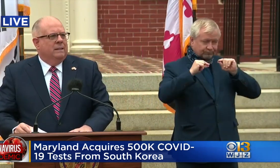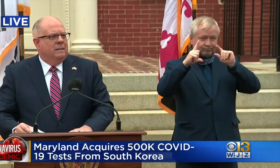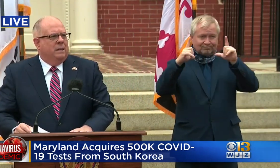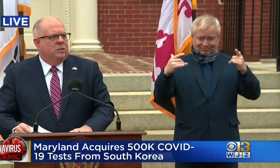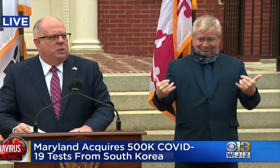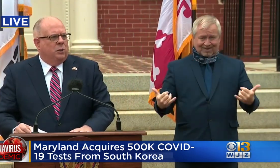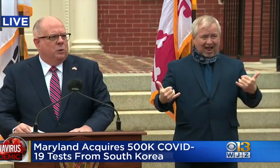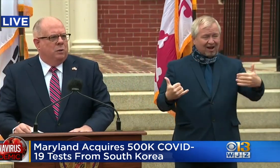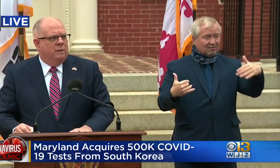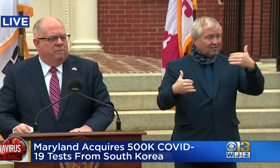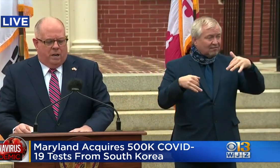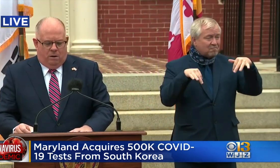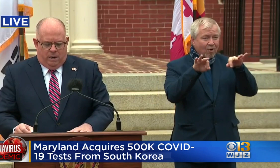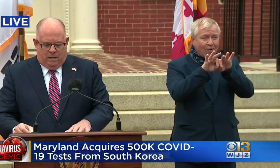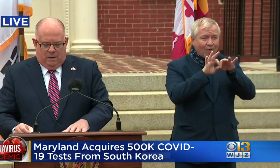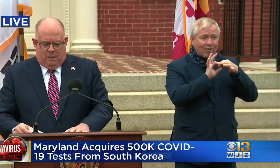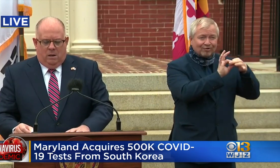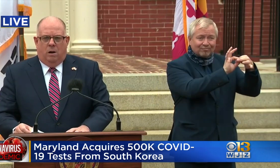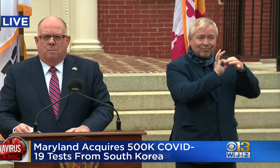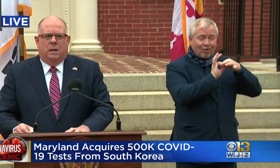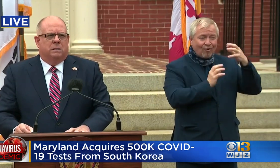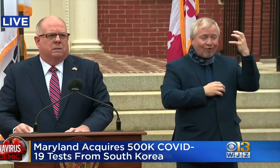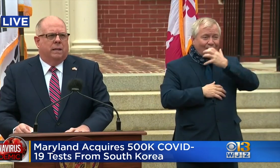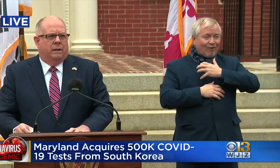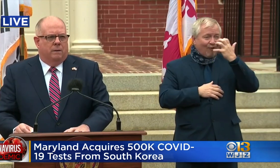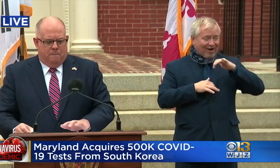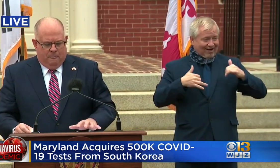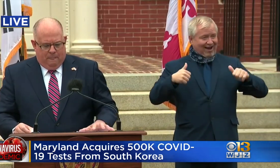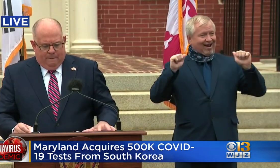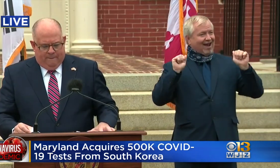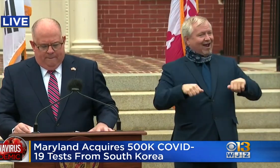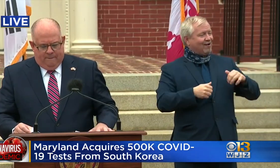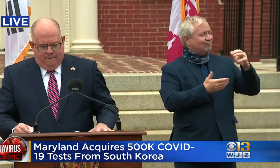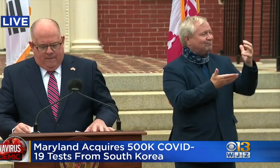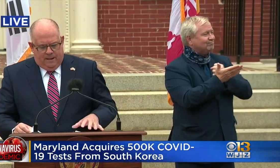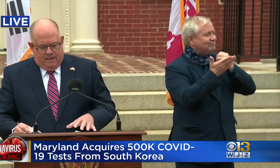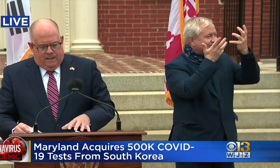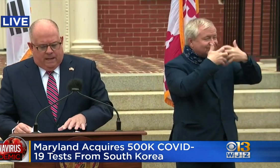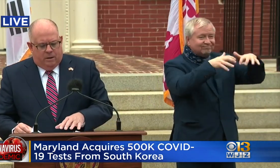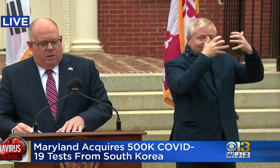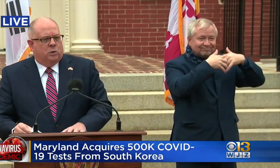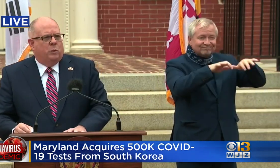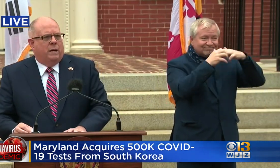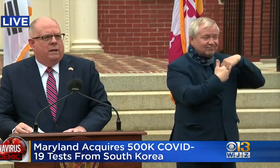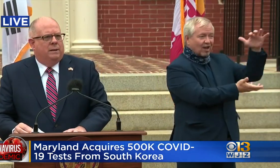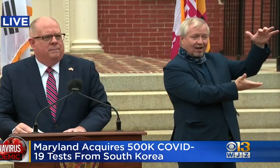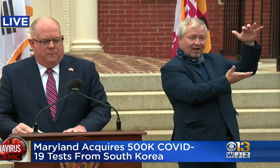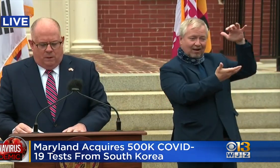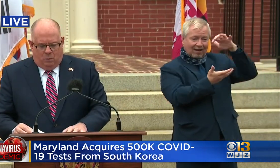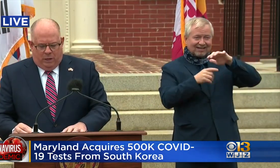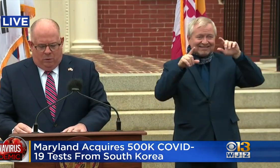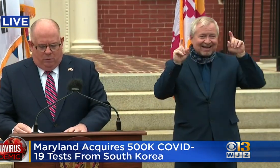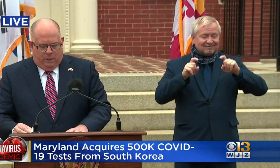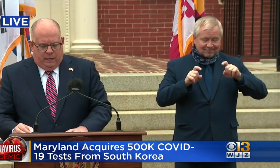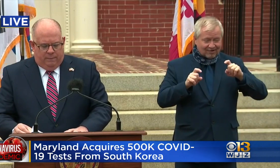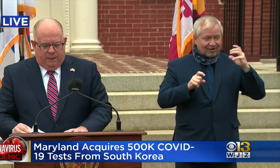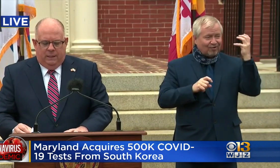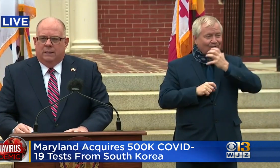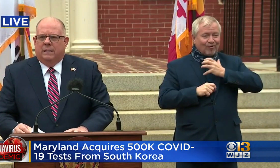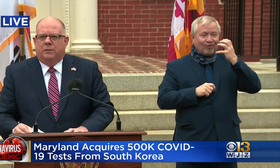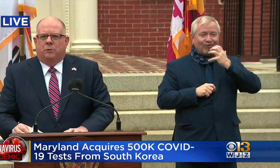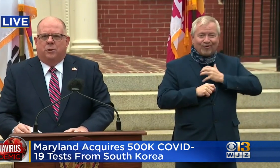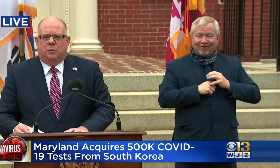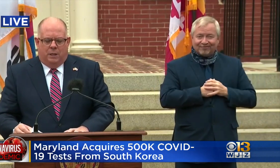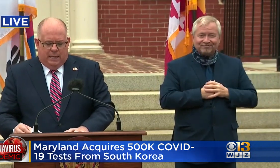these two very long months later. Later this week, we will be